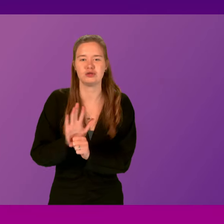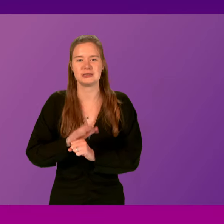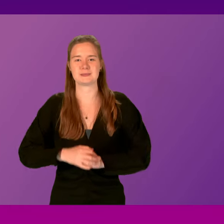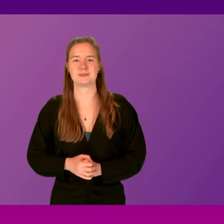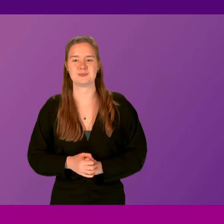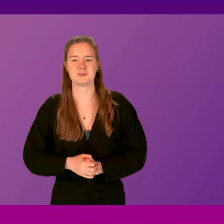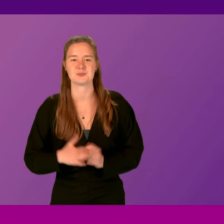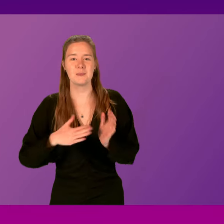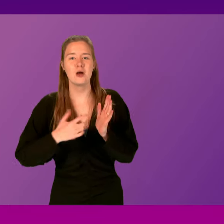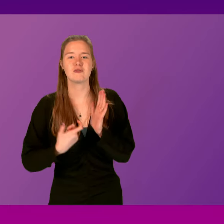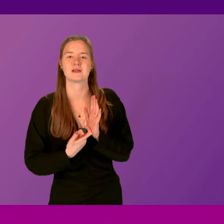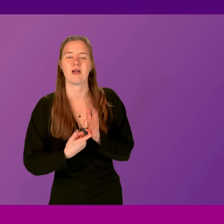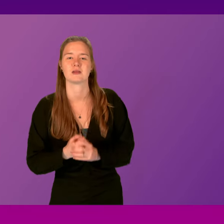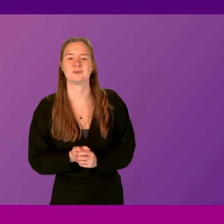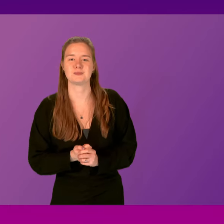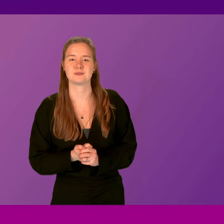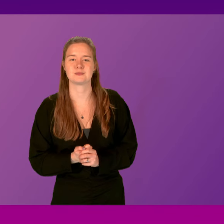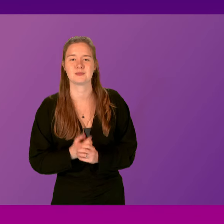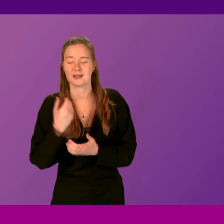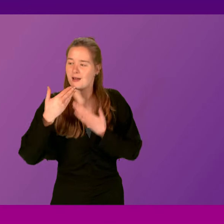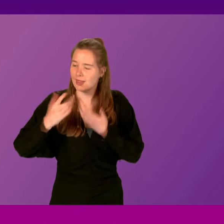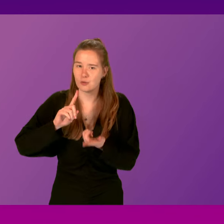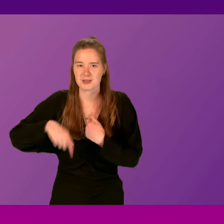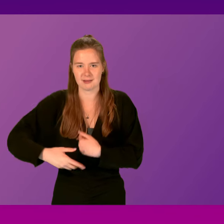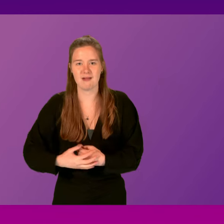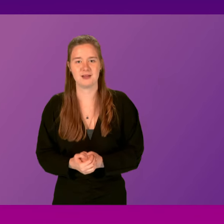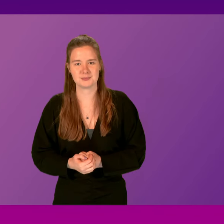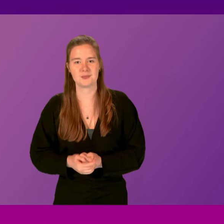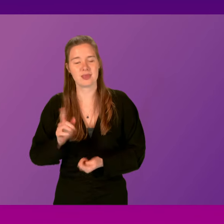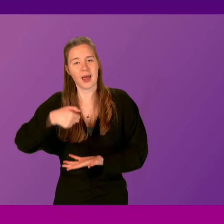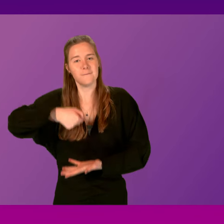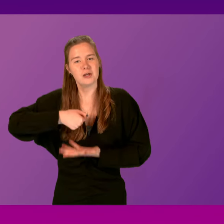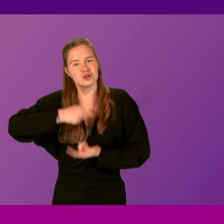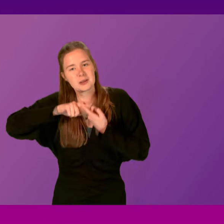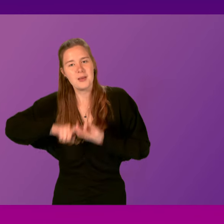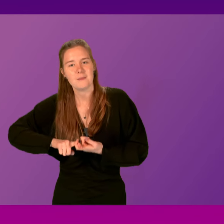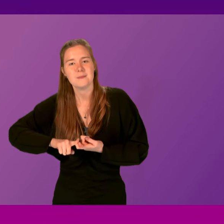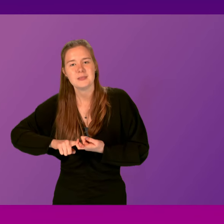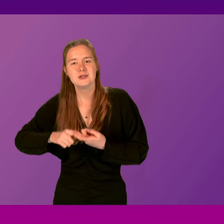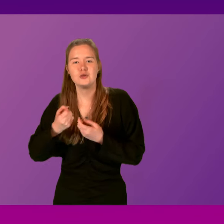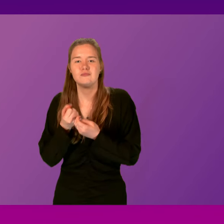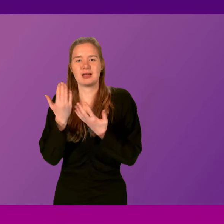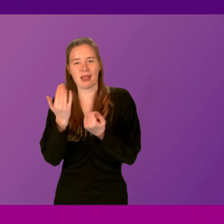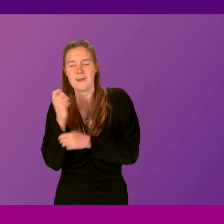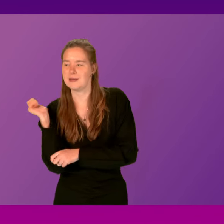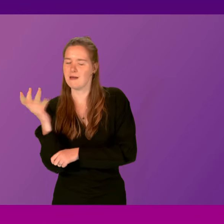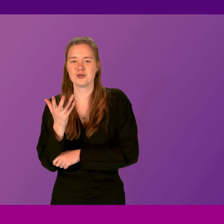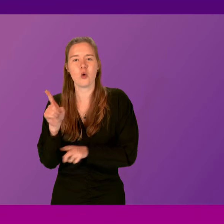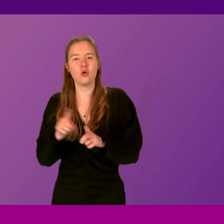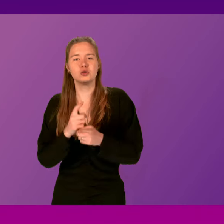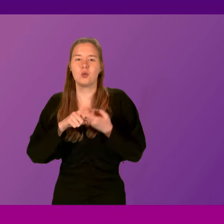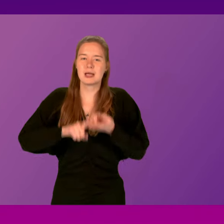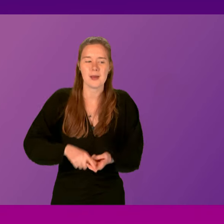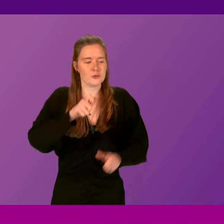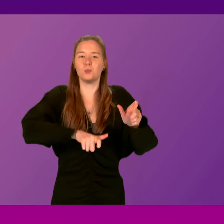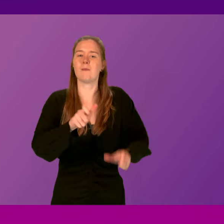Mark Ruskell. Can I thank the first minister for that answer? That budget commitment to climate and nature is also a commitment to